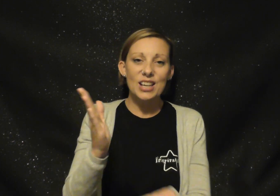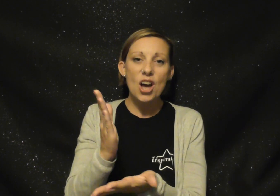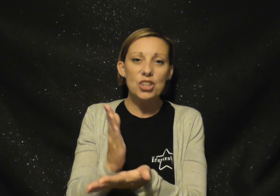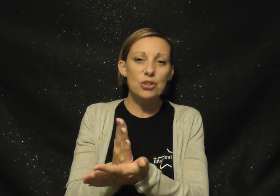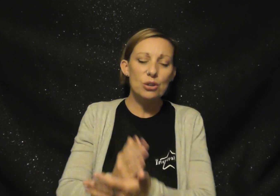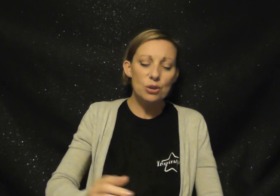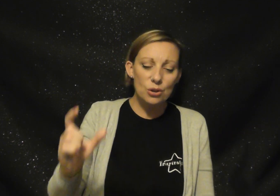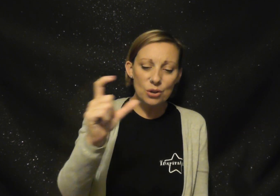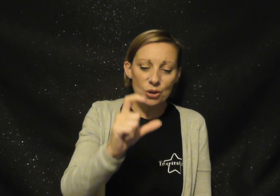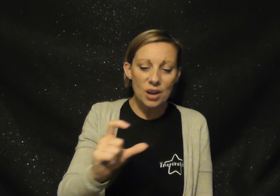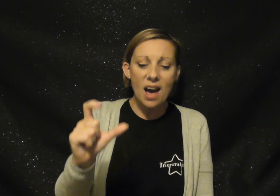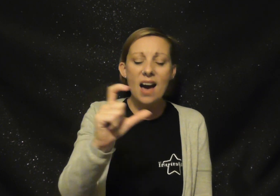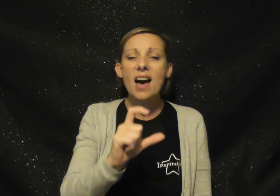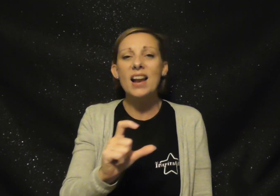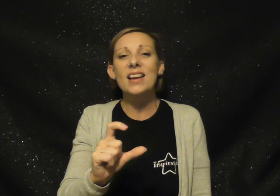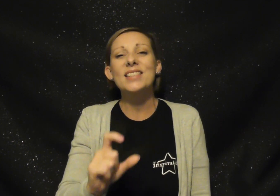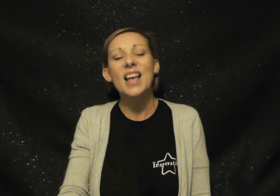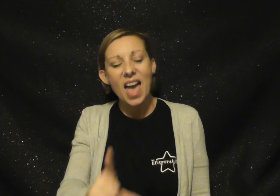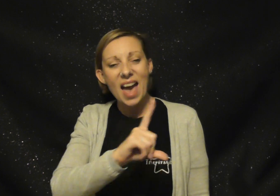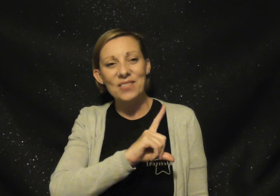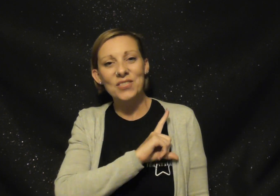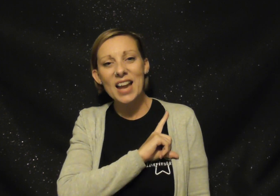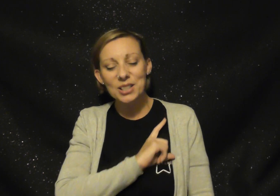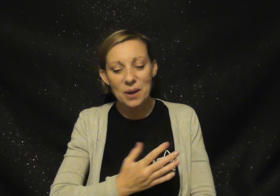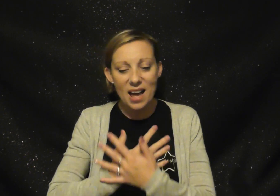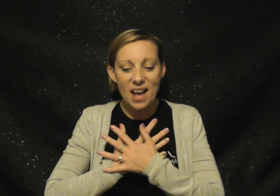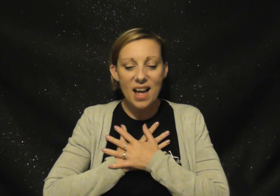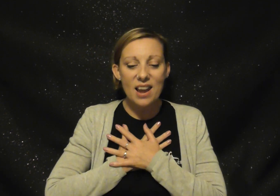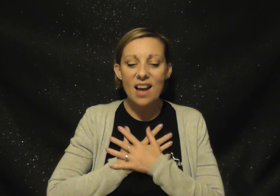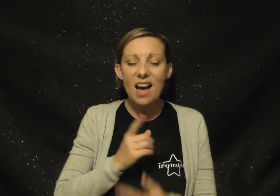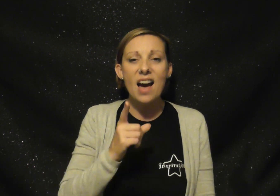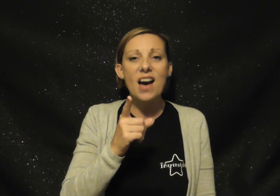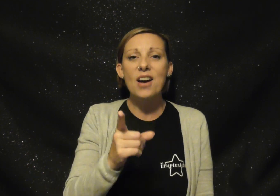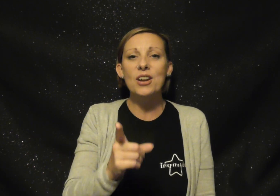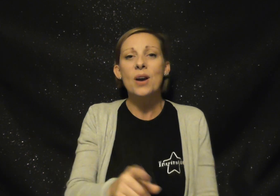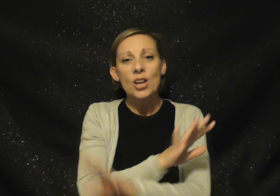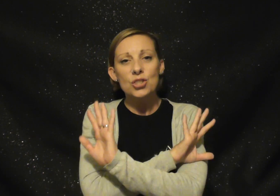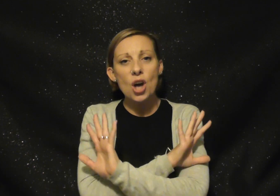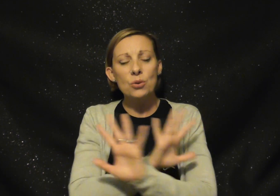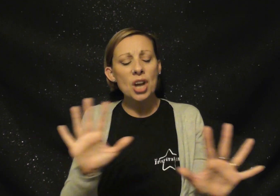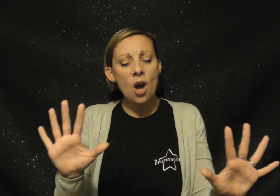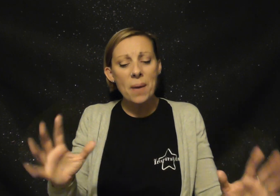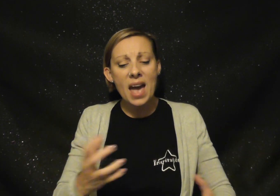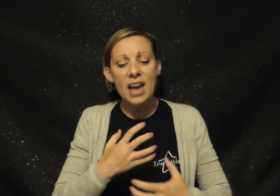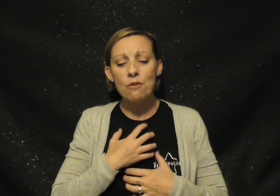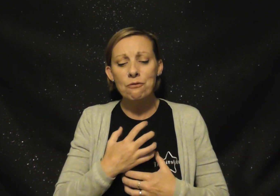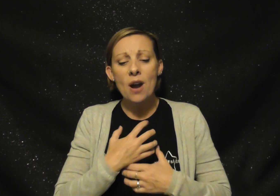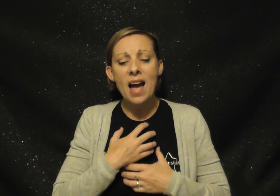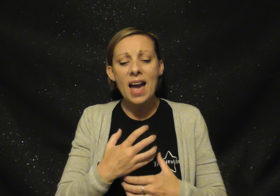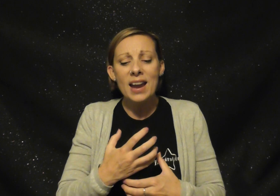your true colours and that's why I love you. So don't be afraid